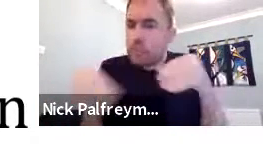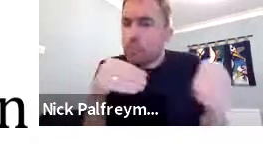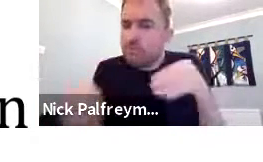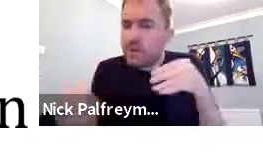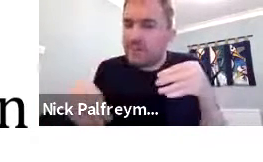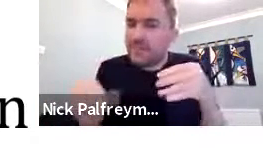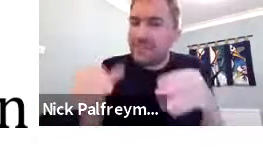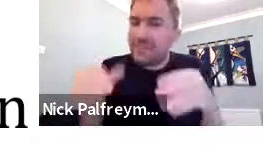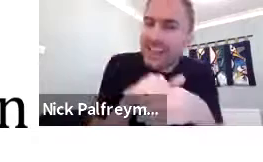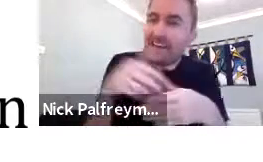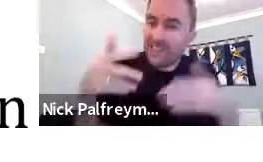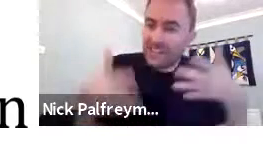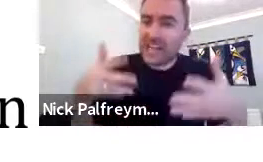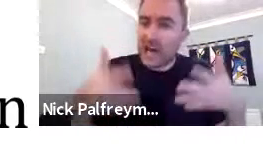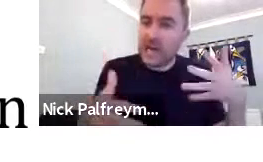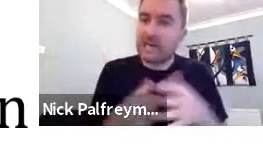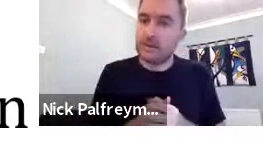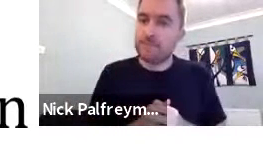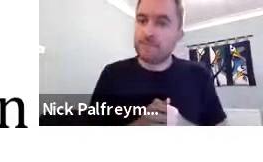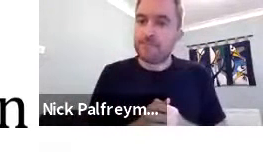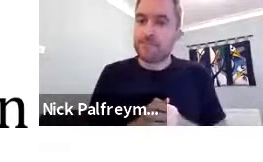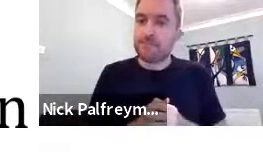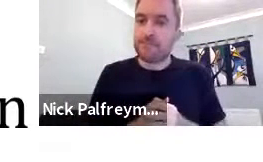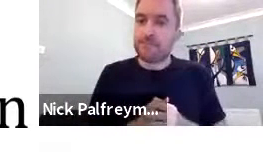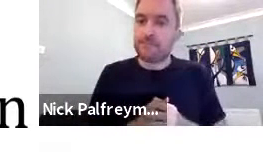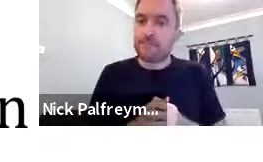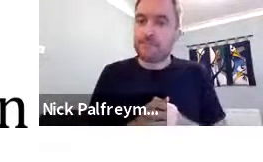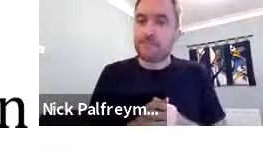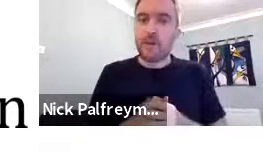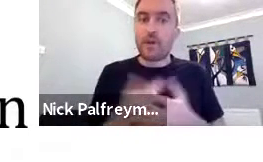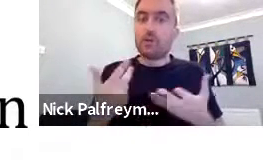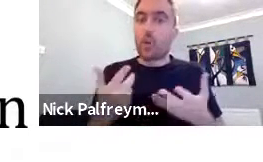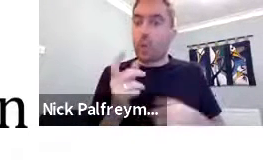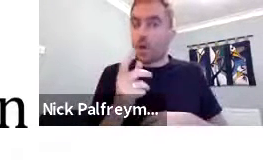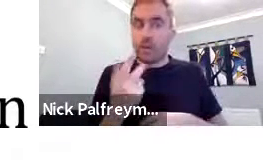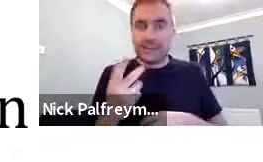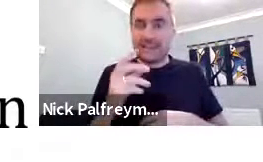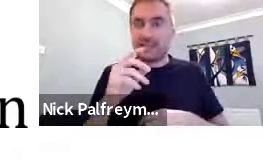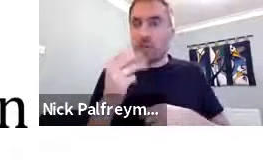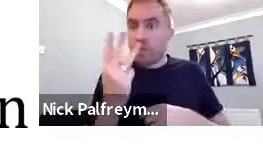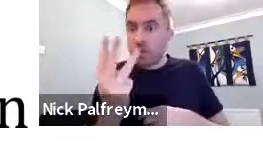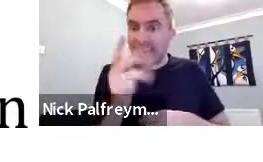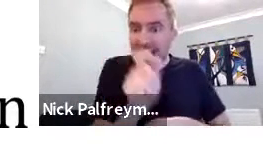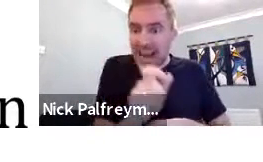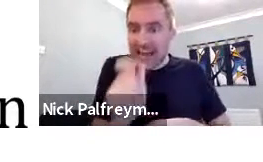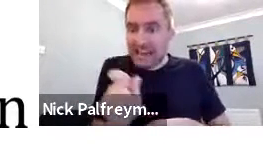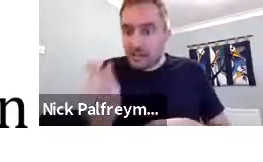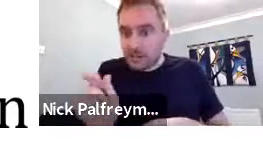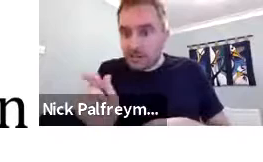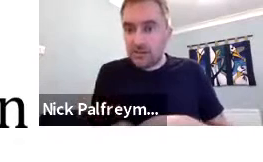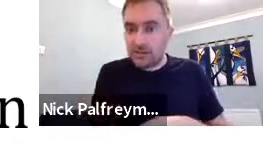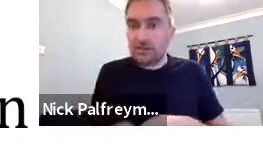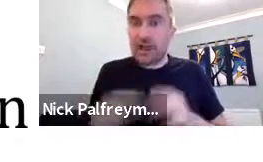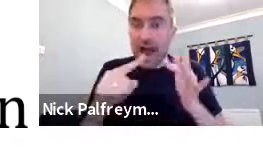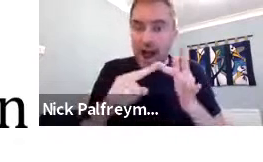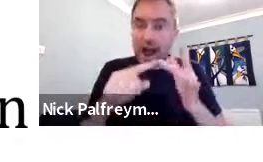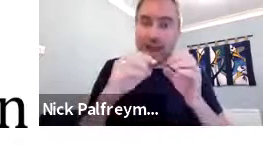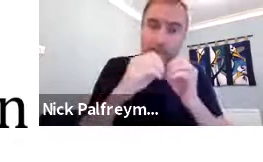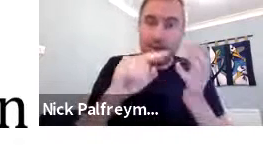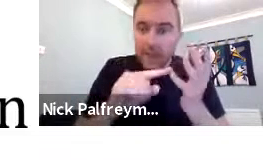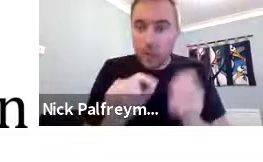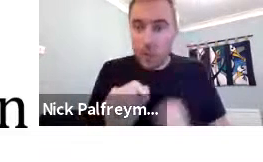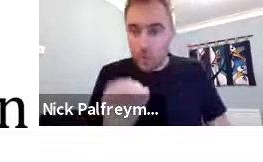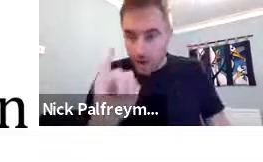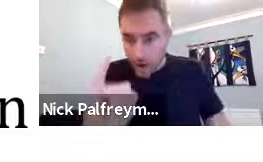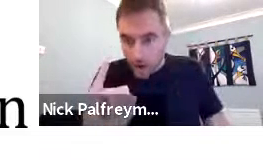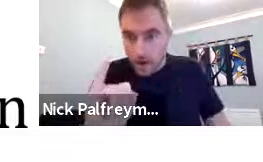linked with the, for example, hand movement and sign shape. And the three